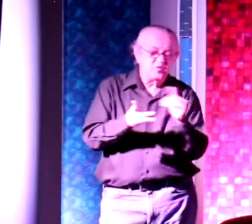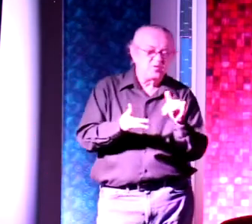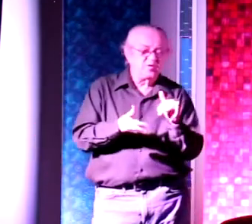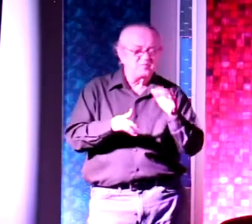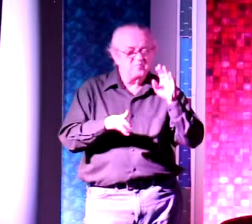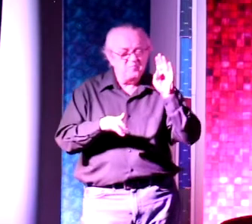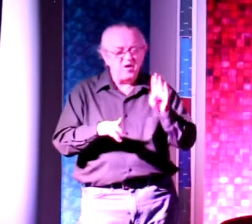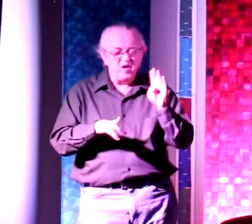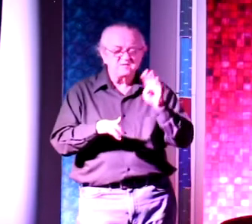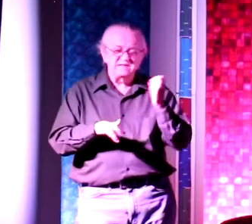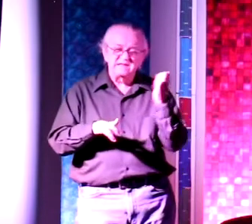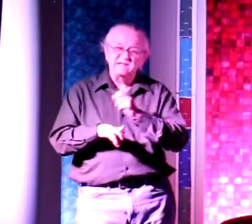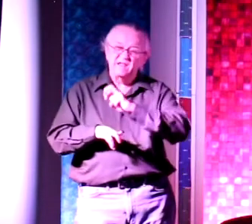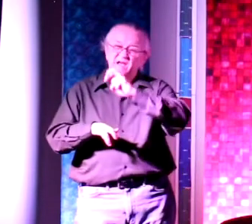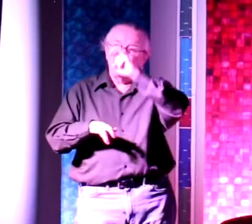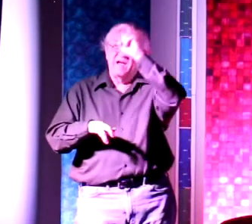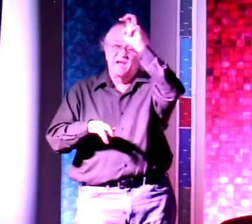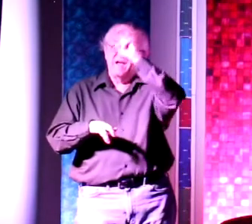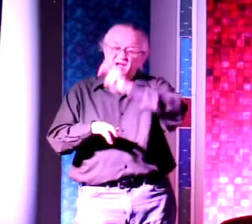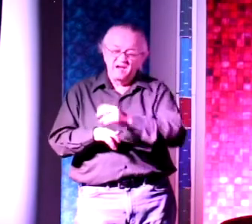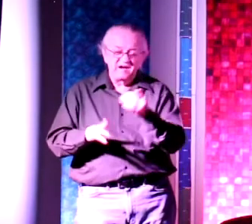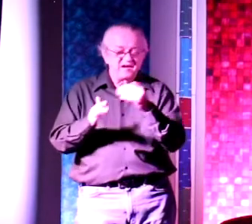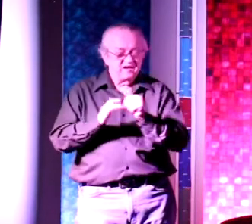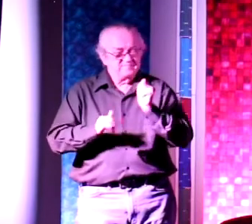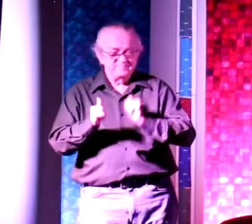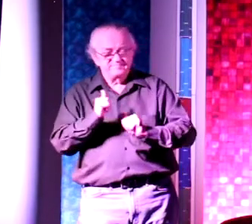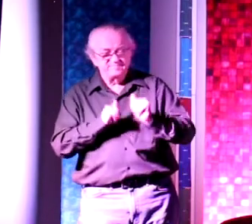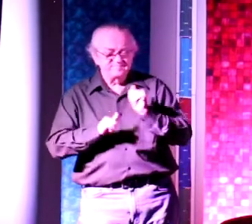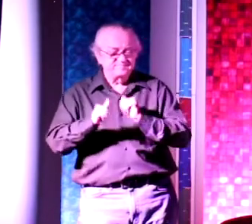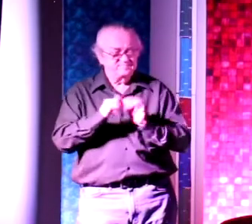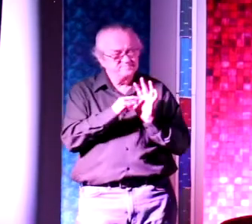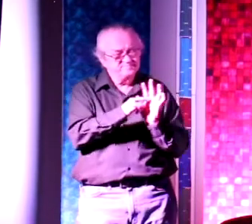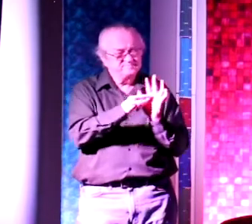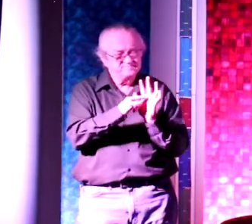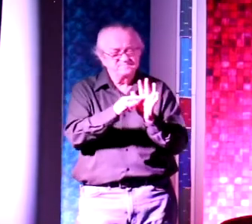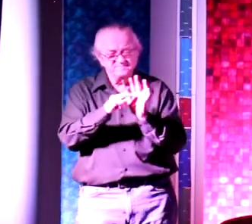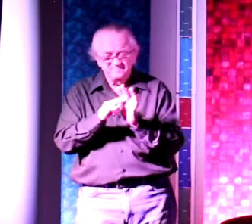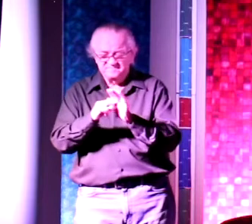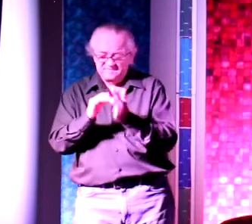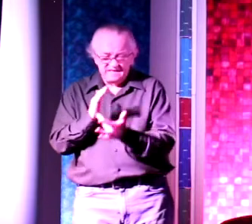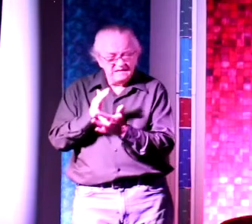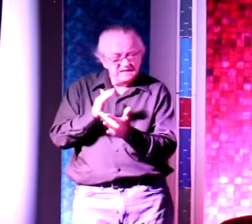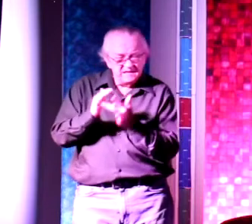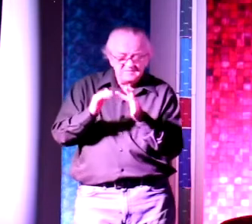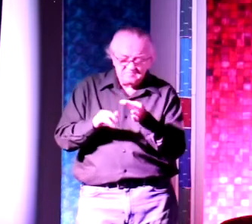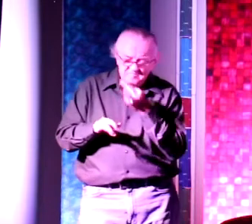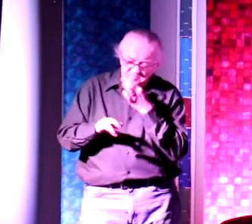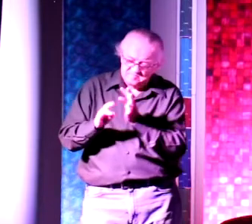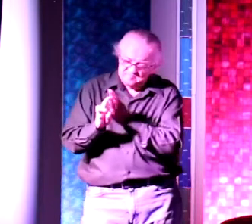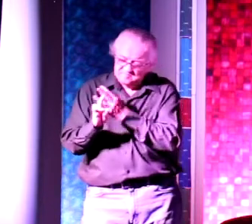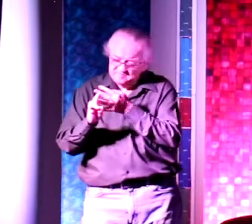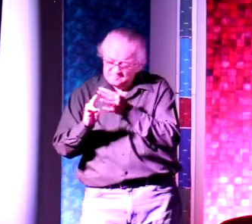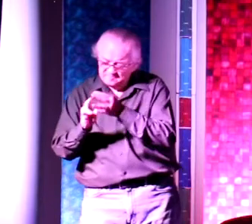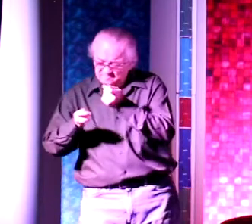up and down the East Coast. And again, they performed over and over again, showing the taming techniques that John had and showing